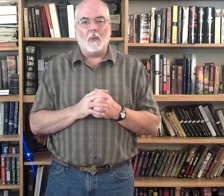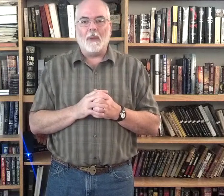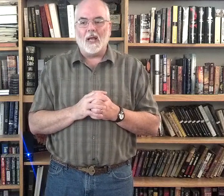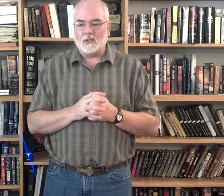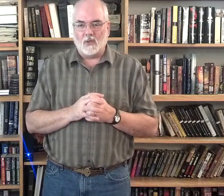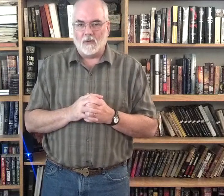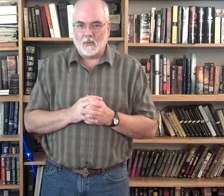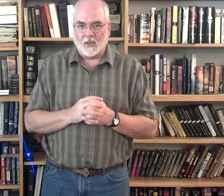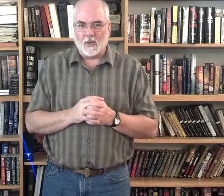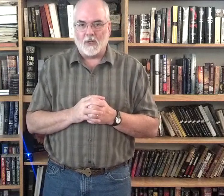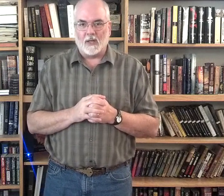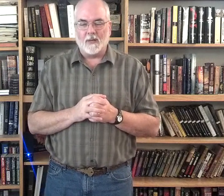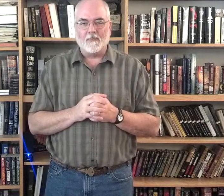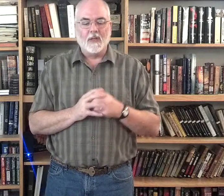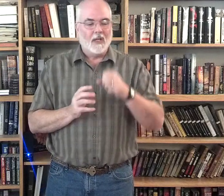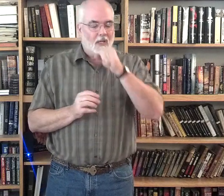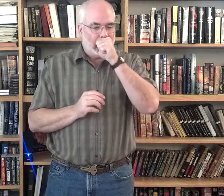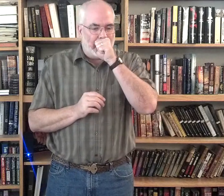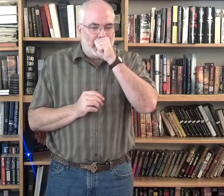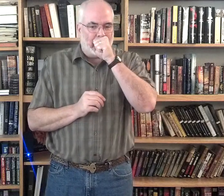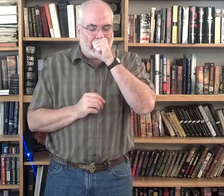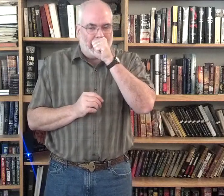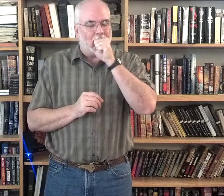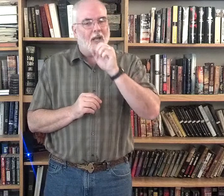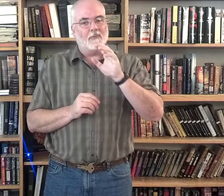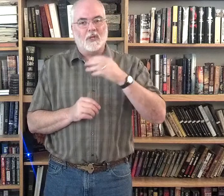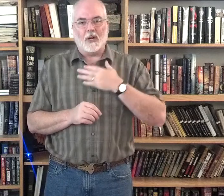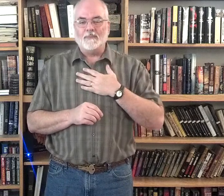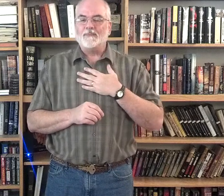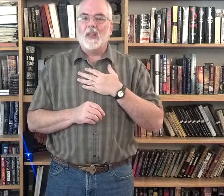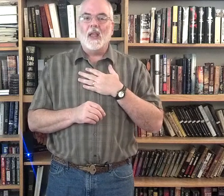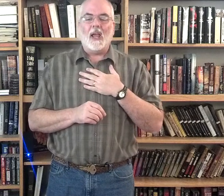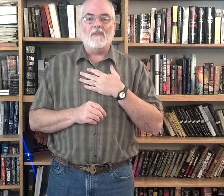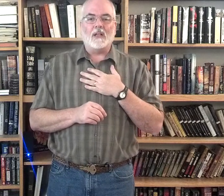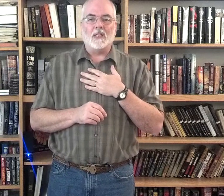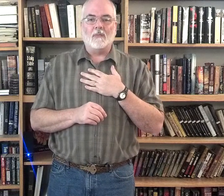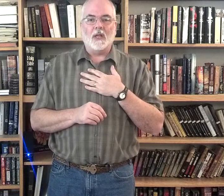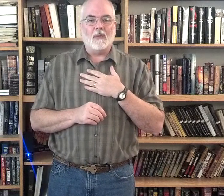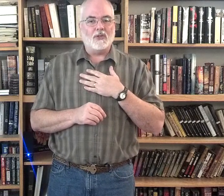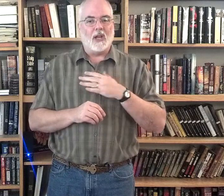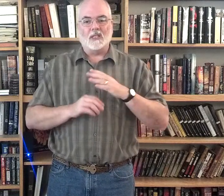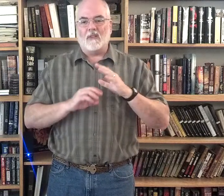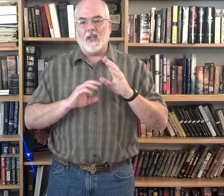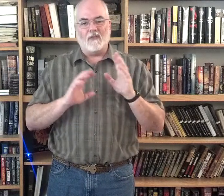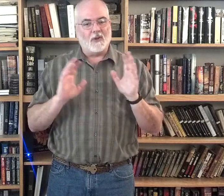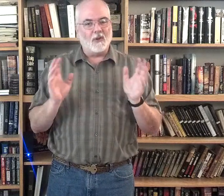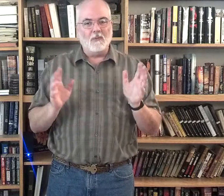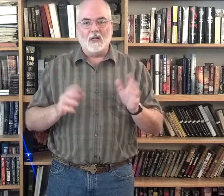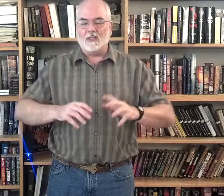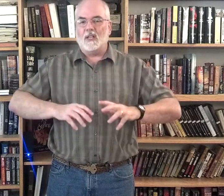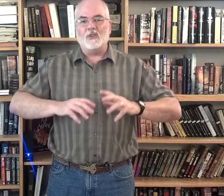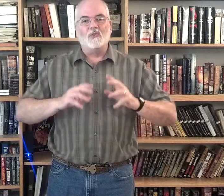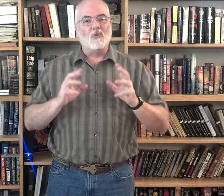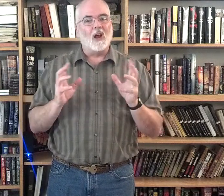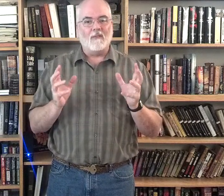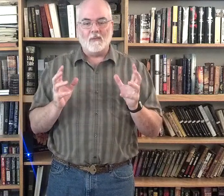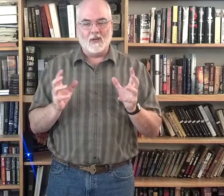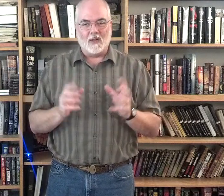Passover really quickly. I'm sorry. I've got something in my chest. I've had it for two months, and it's driving me crazy.